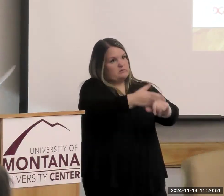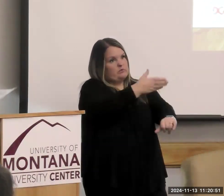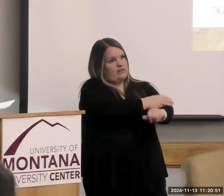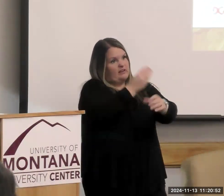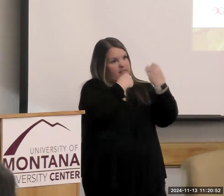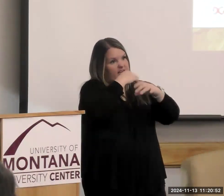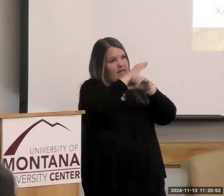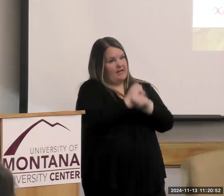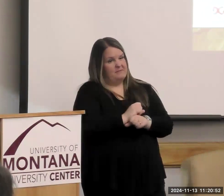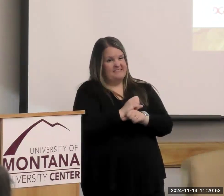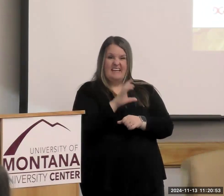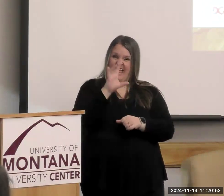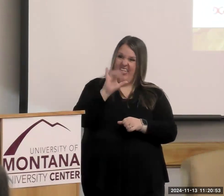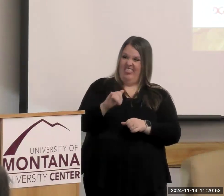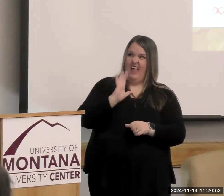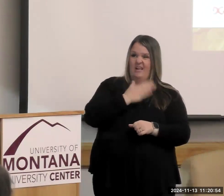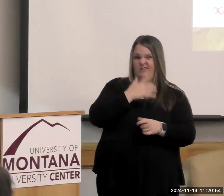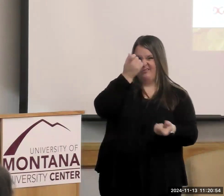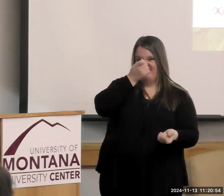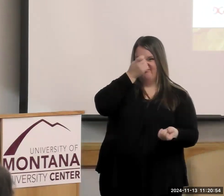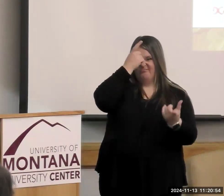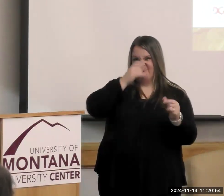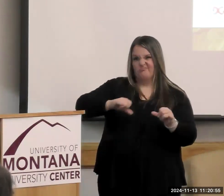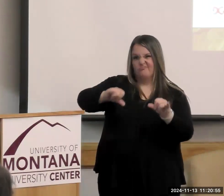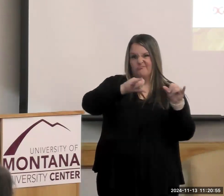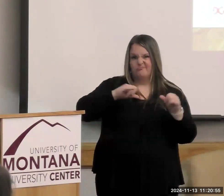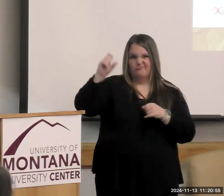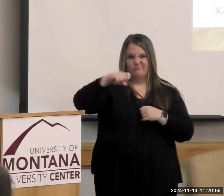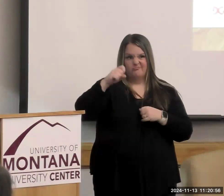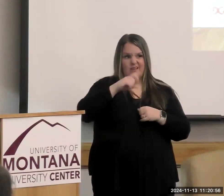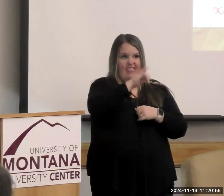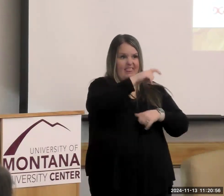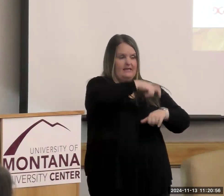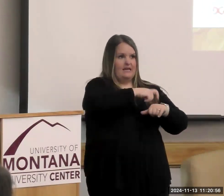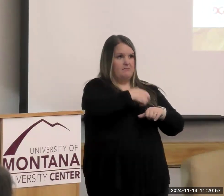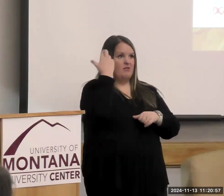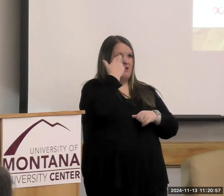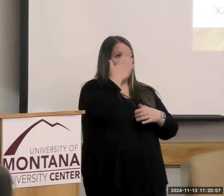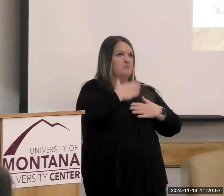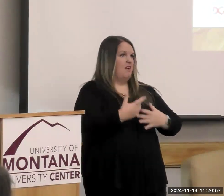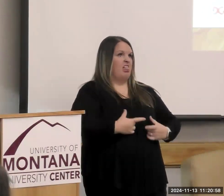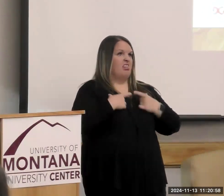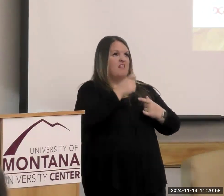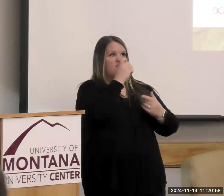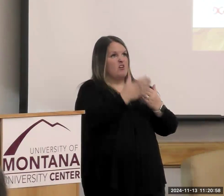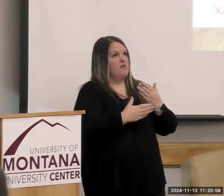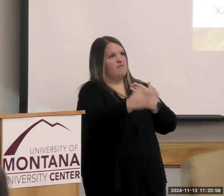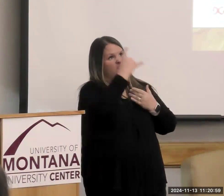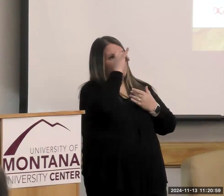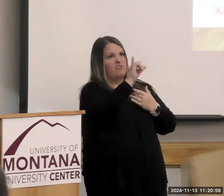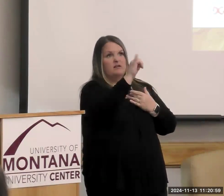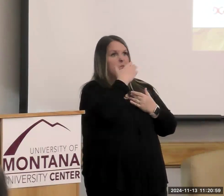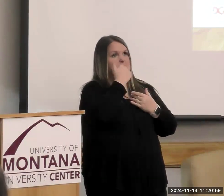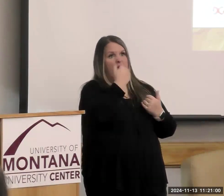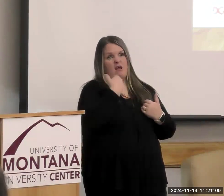That's the consensus, that at that point, they've already realized their life is not going to go on forever. They may as well have a high